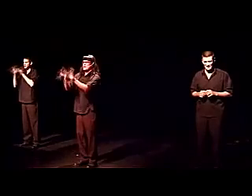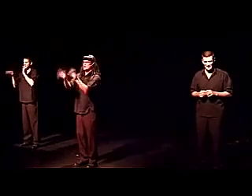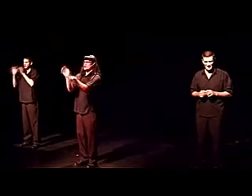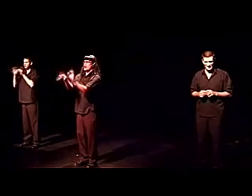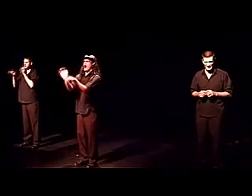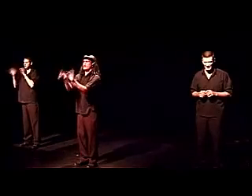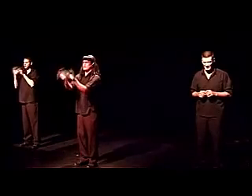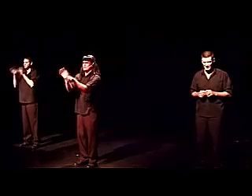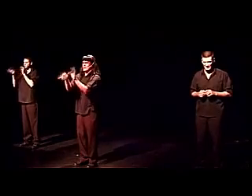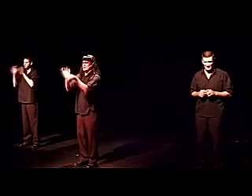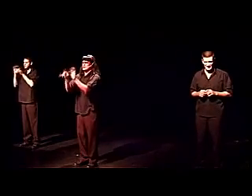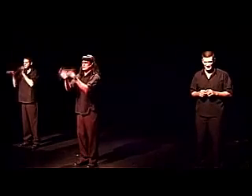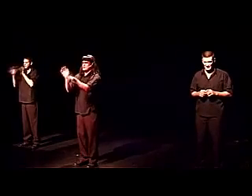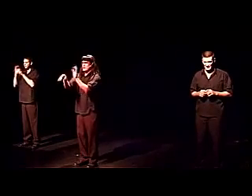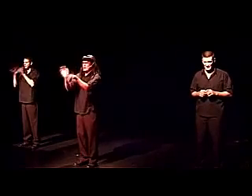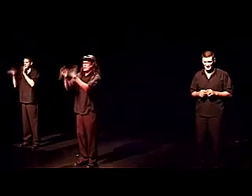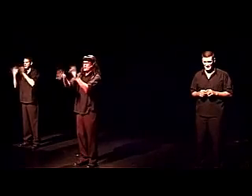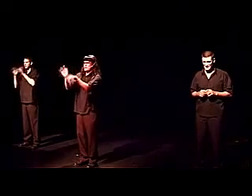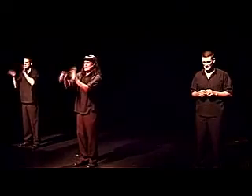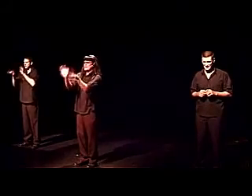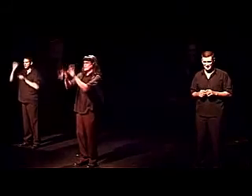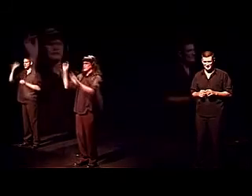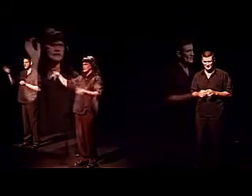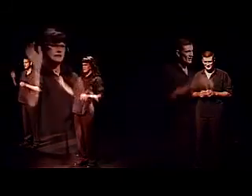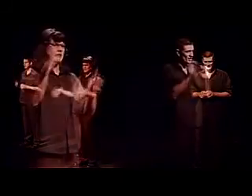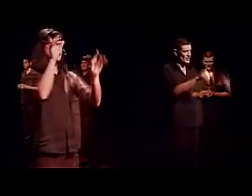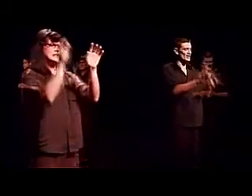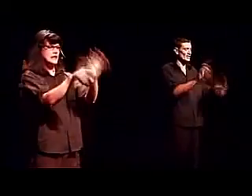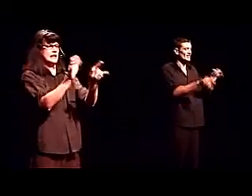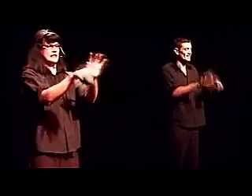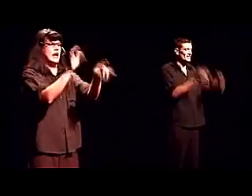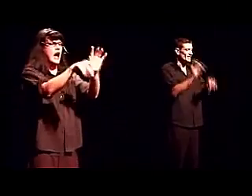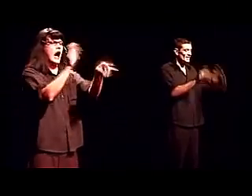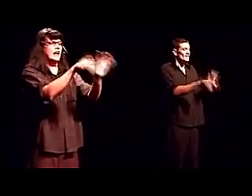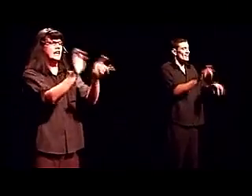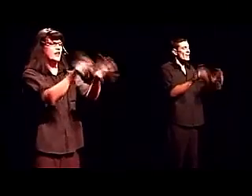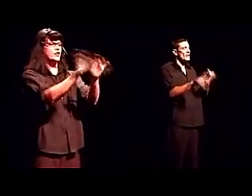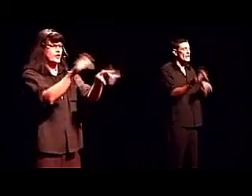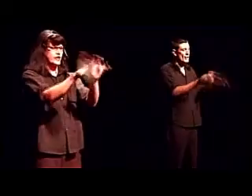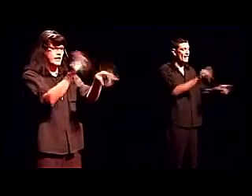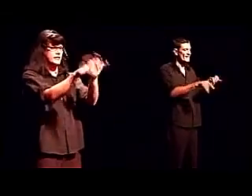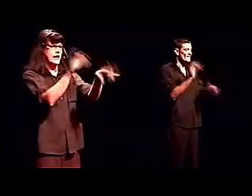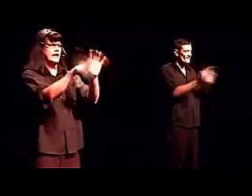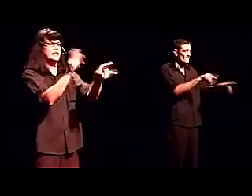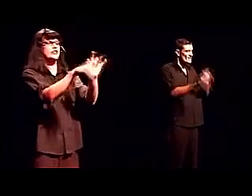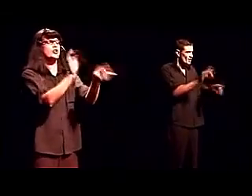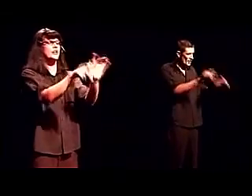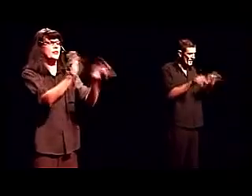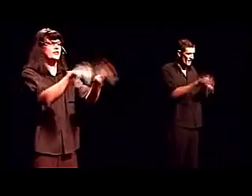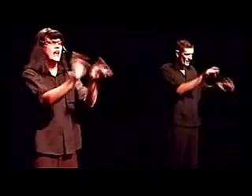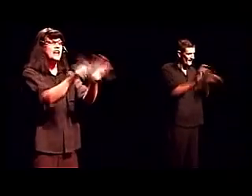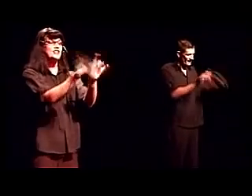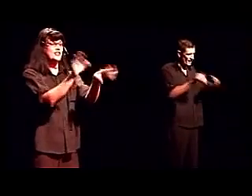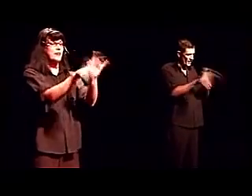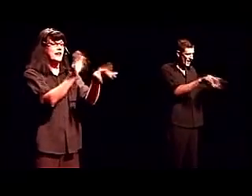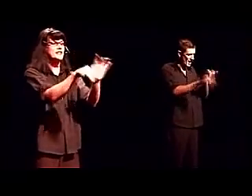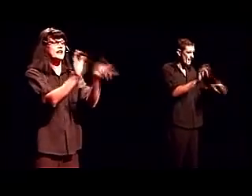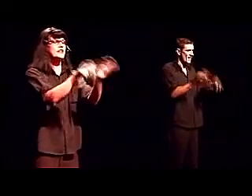waistband and your cock is aiming straight up your belly. Yes. I lean over your chest and look at your nipples. Just the barest